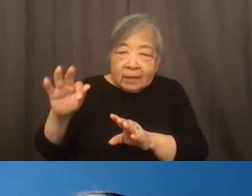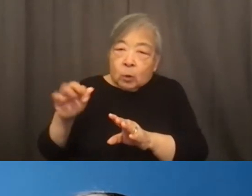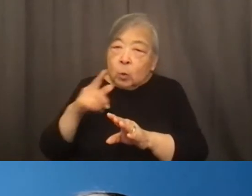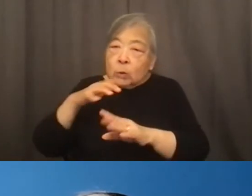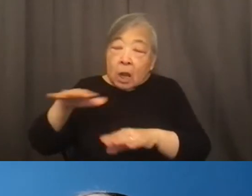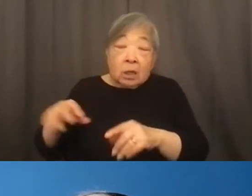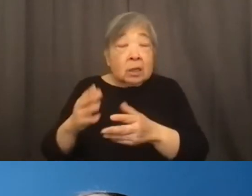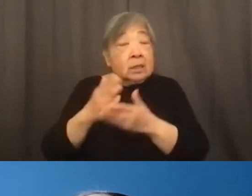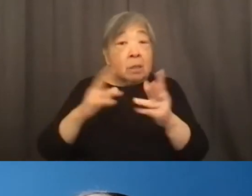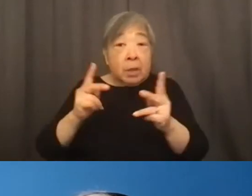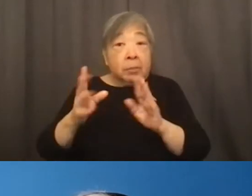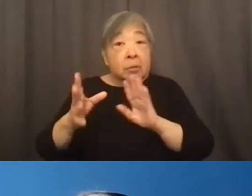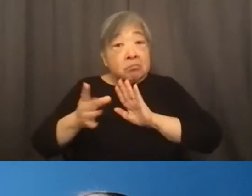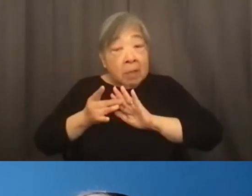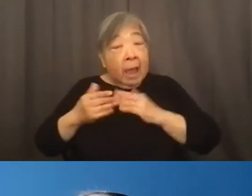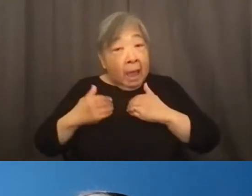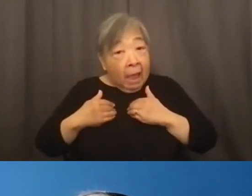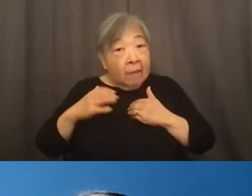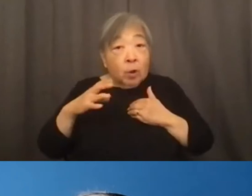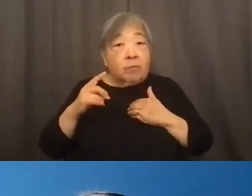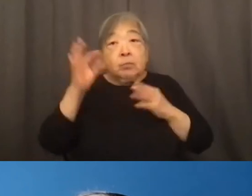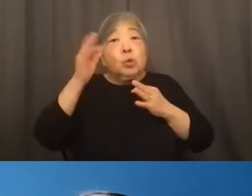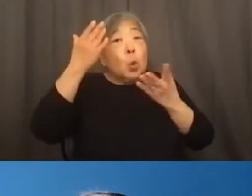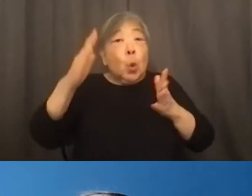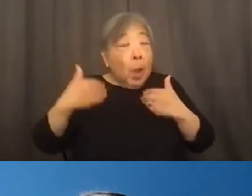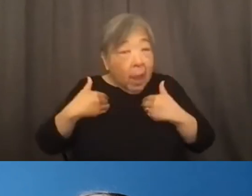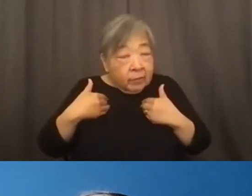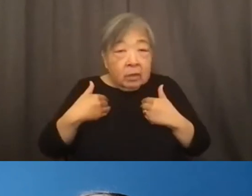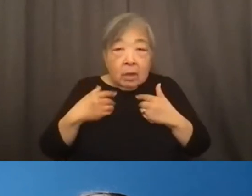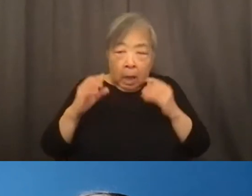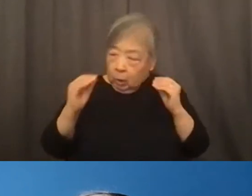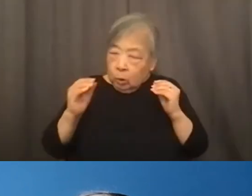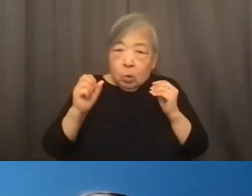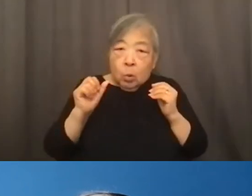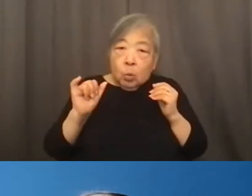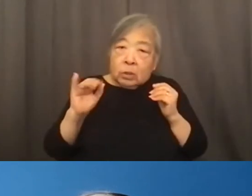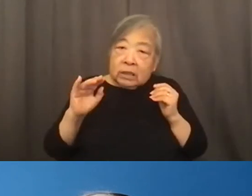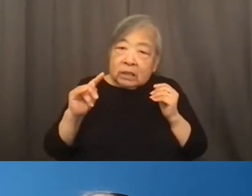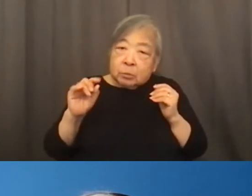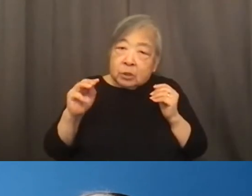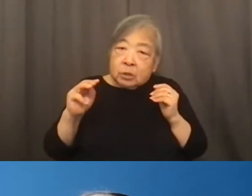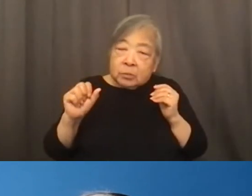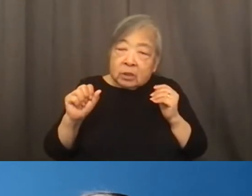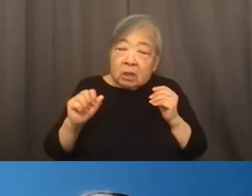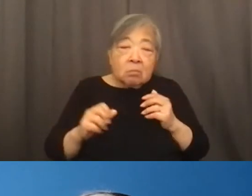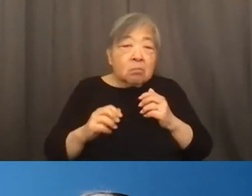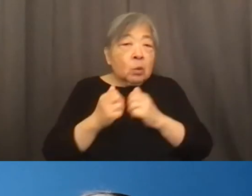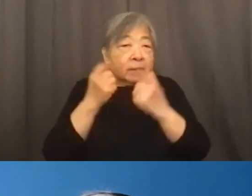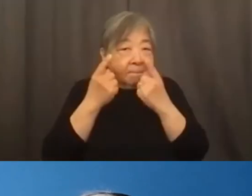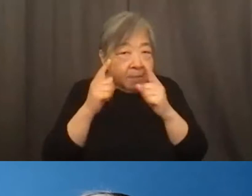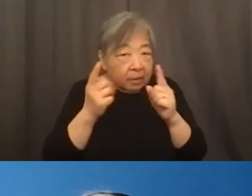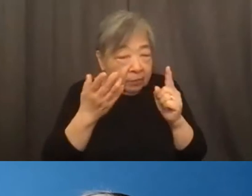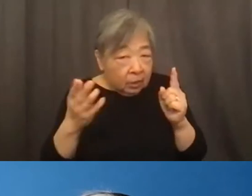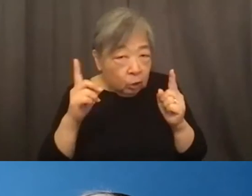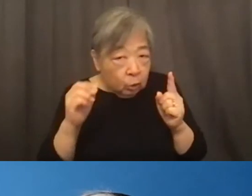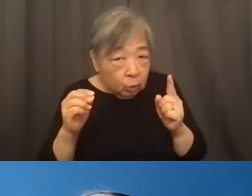asymptomatic and don't even know it themselves. So the most effective thing to do instead